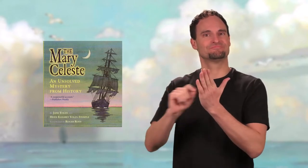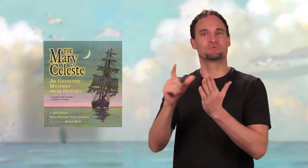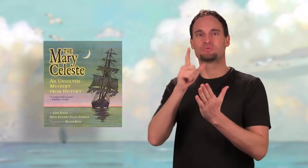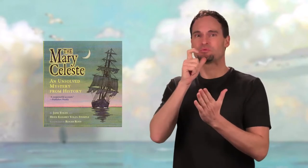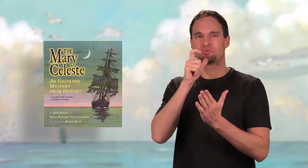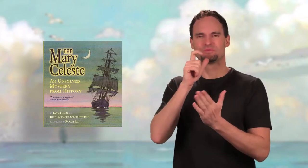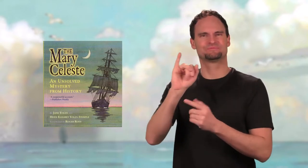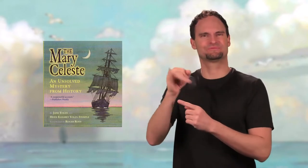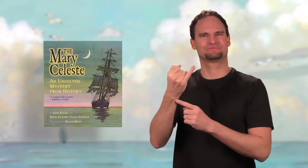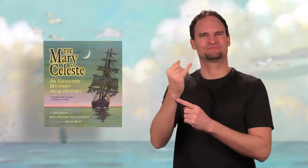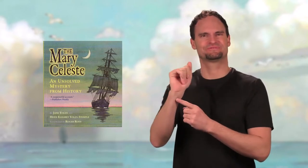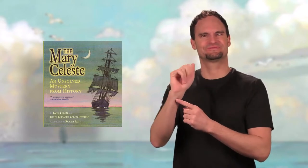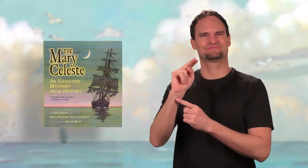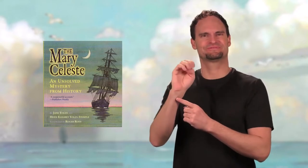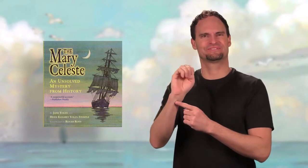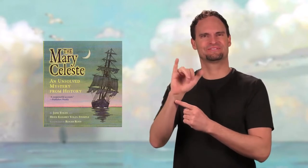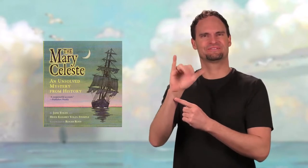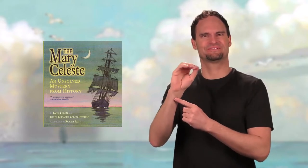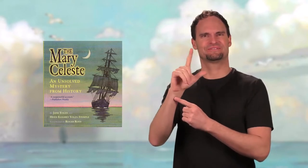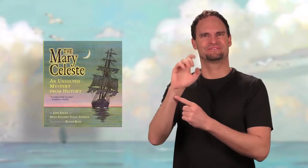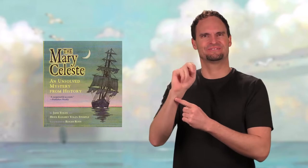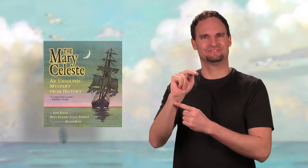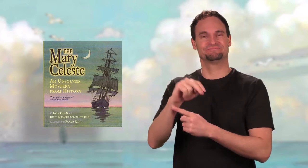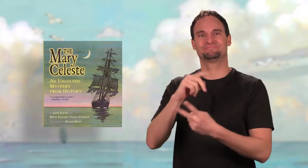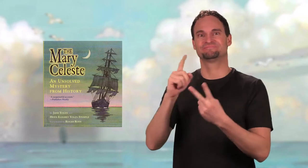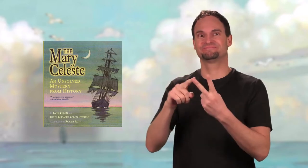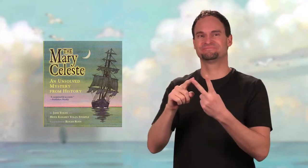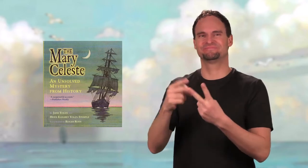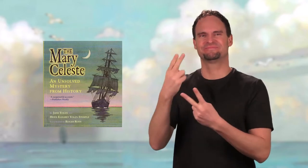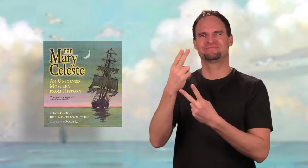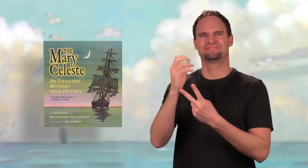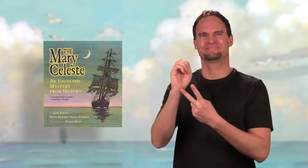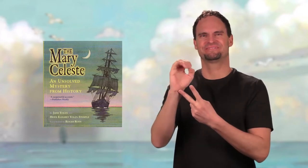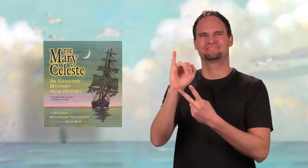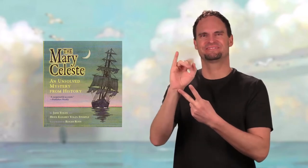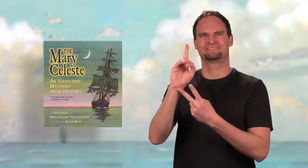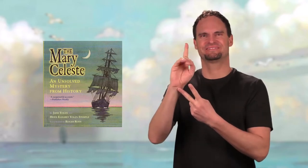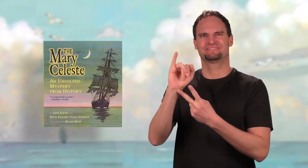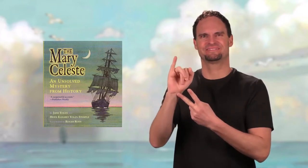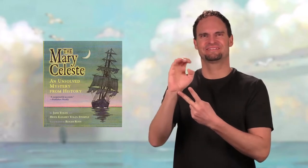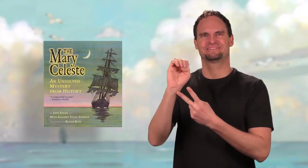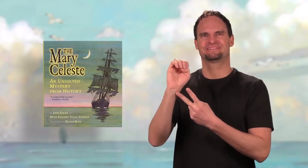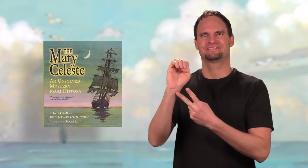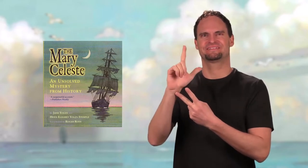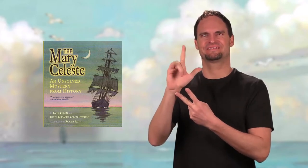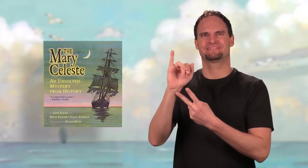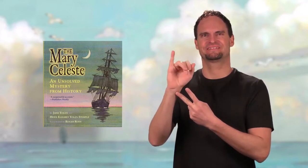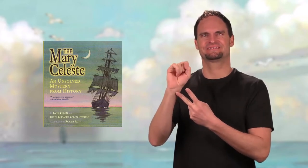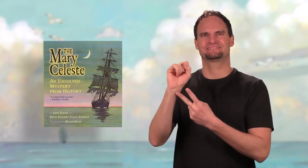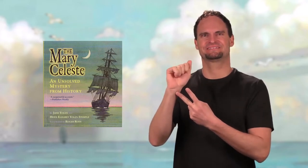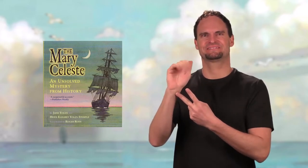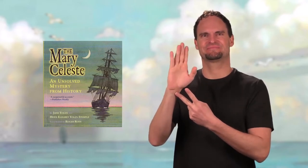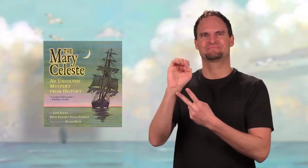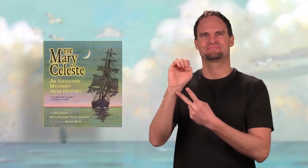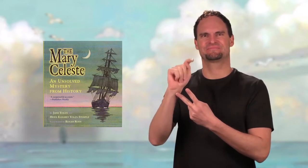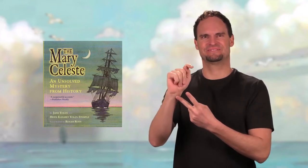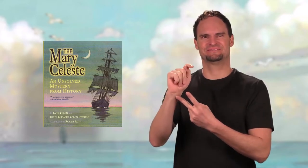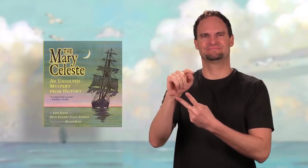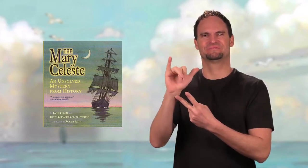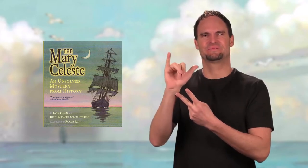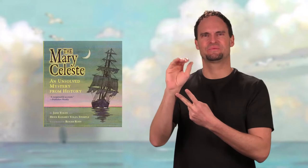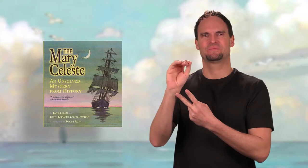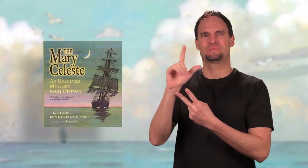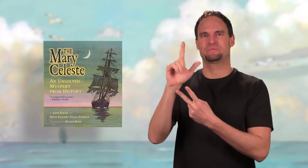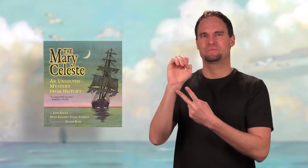Today's story, The Mary Celeste, is written by Jane Yoland and Heidi